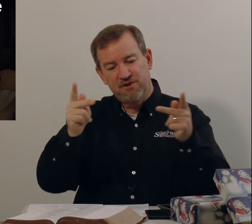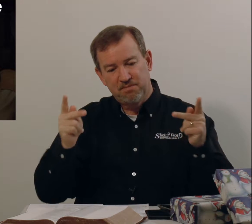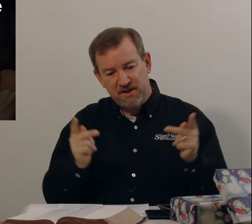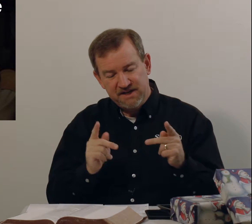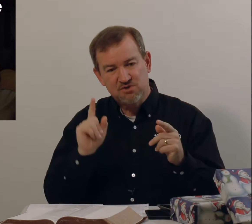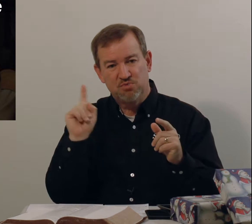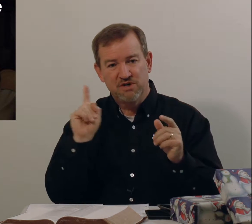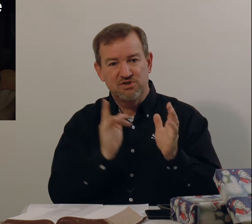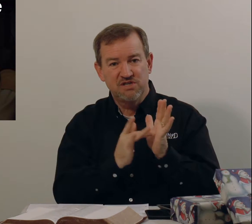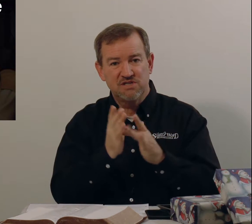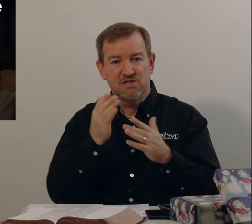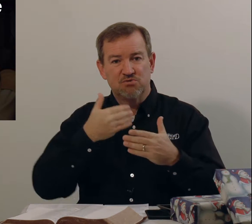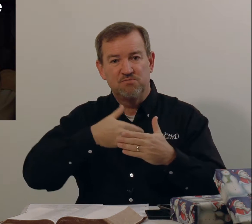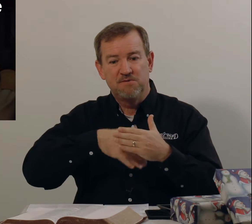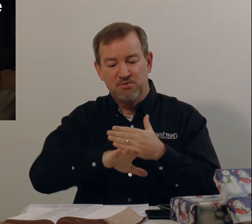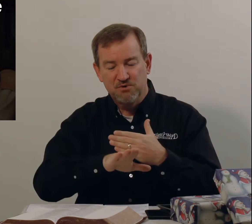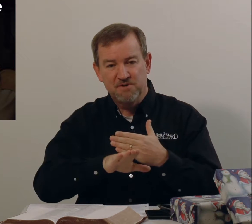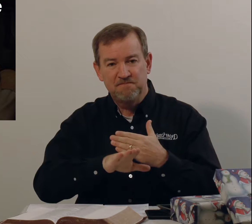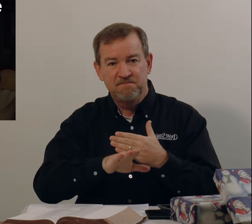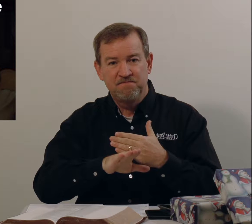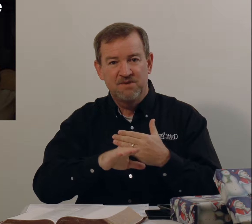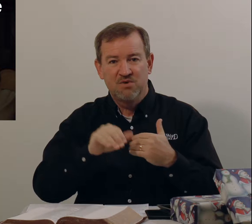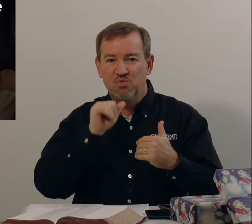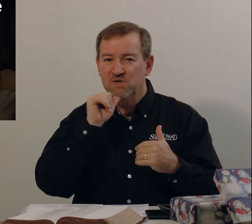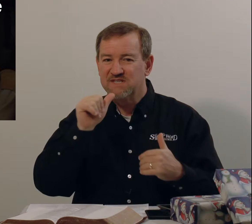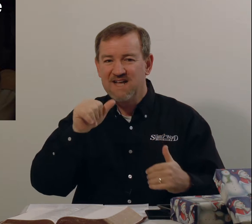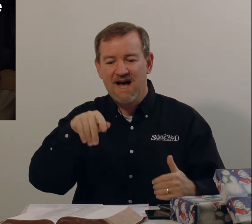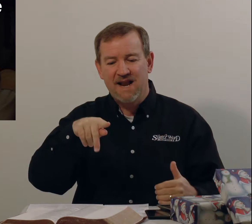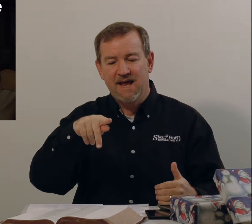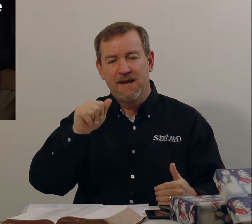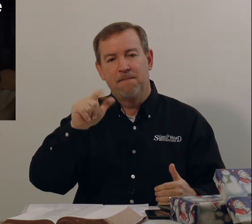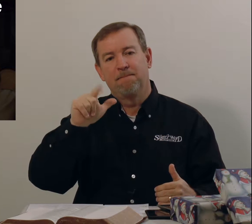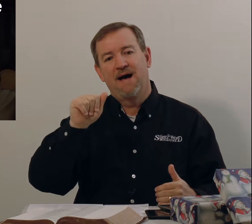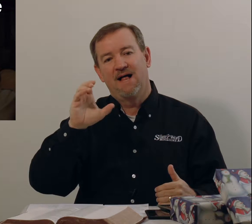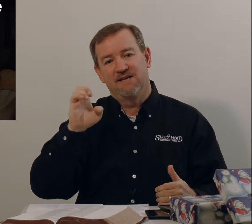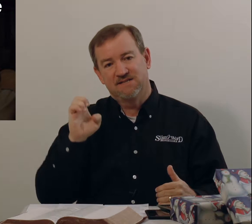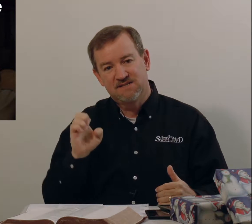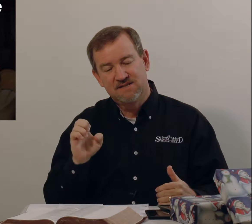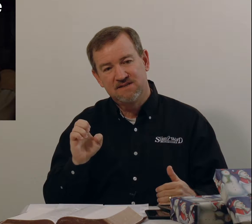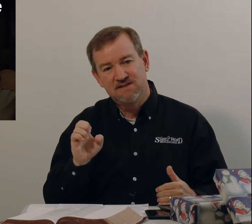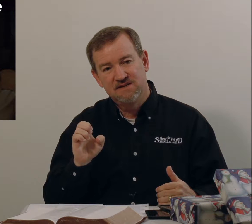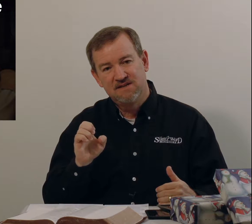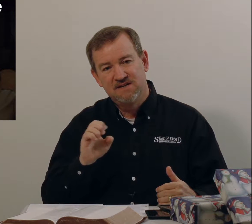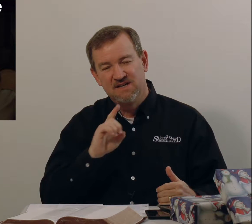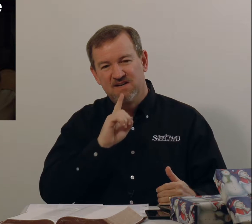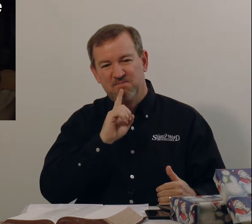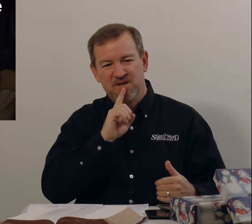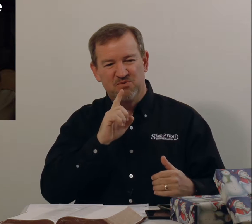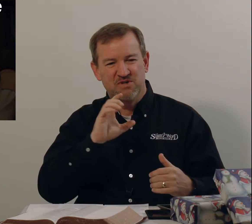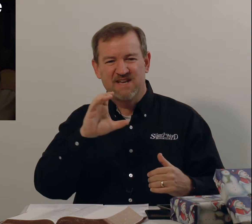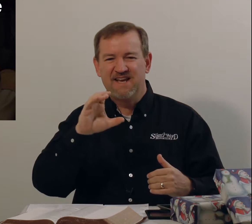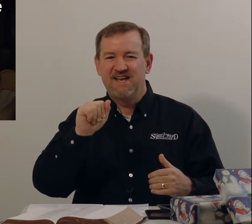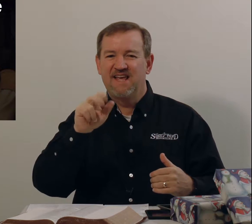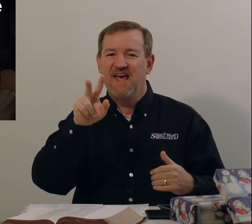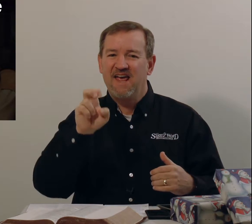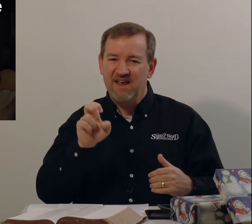the place where Jesus would be born was not a palace. But it was a cave,